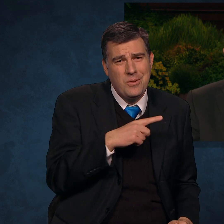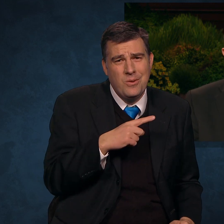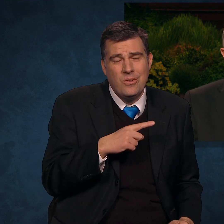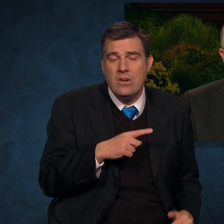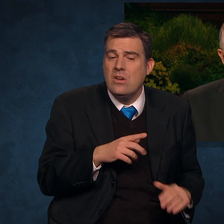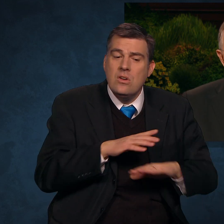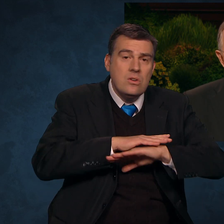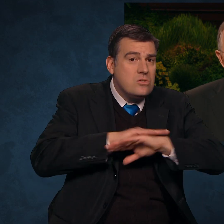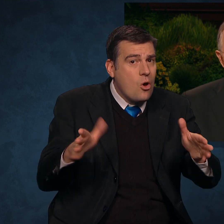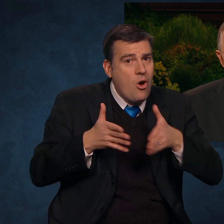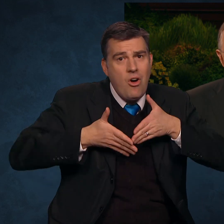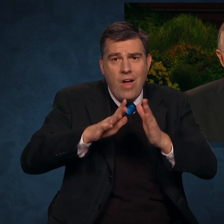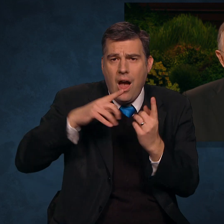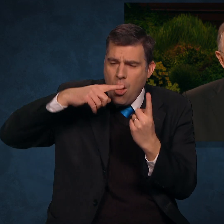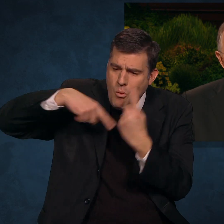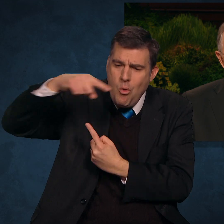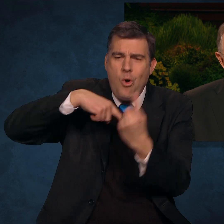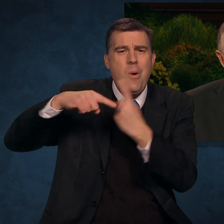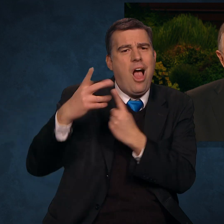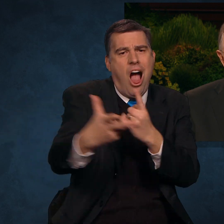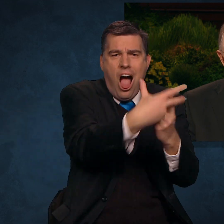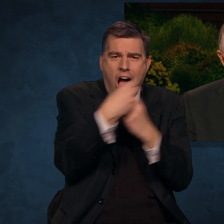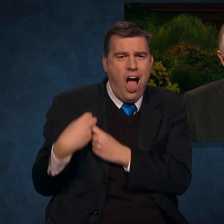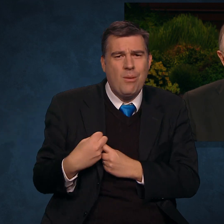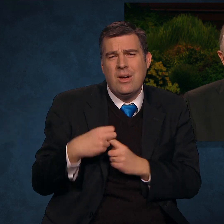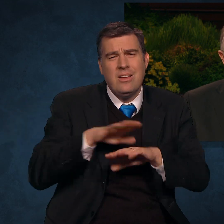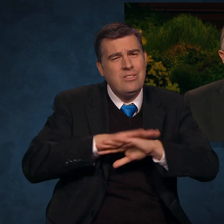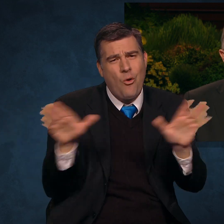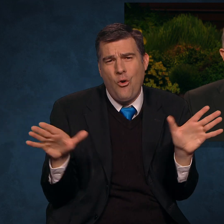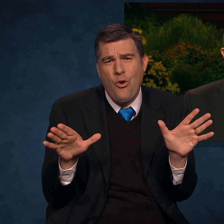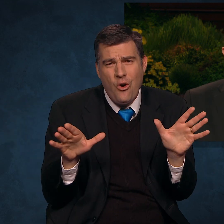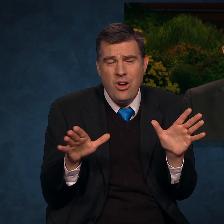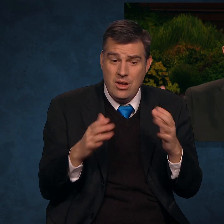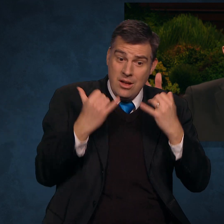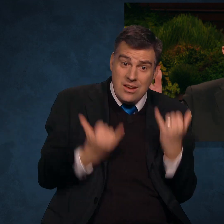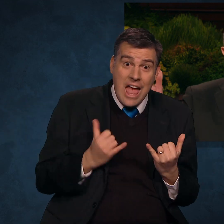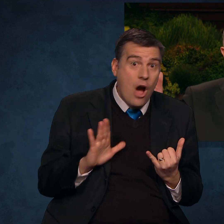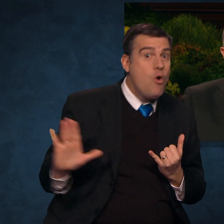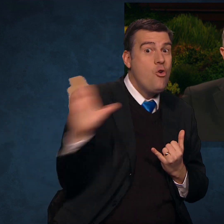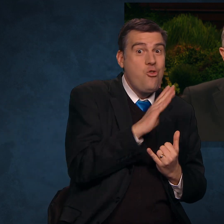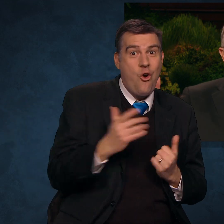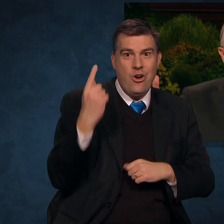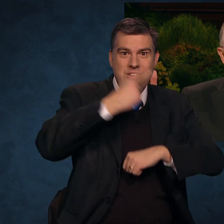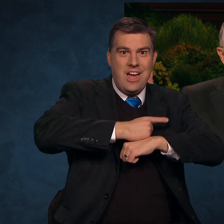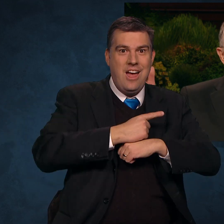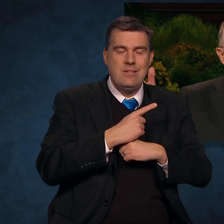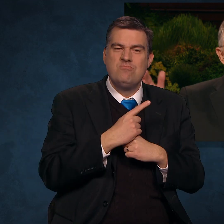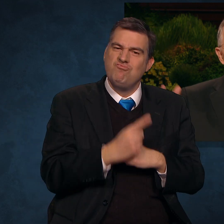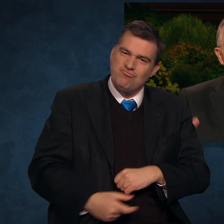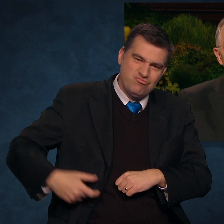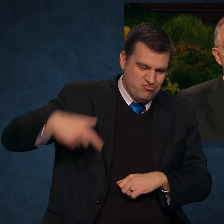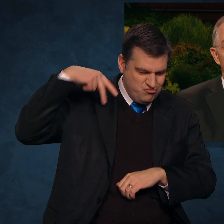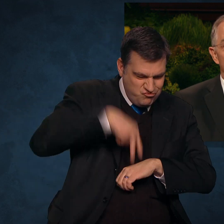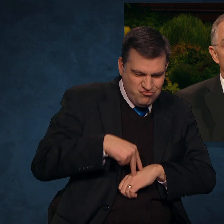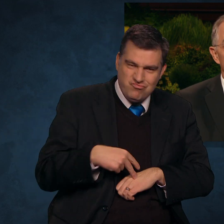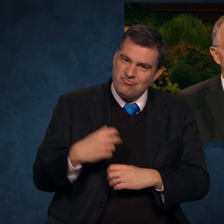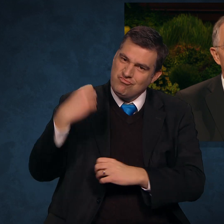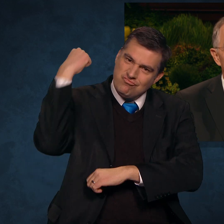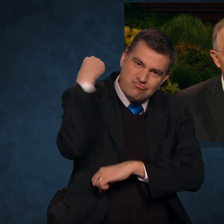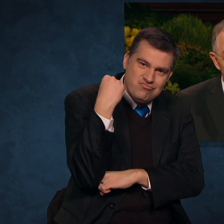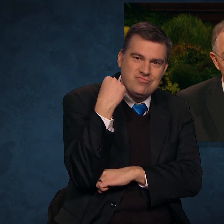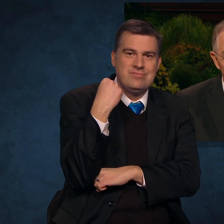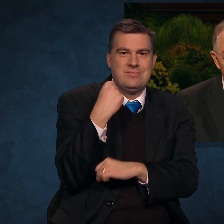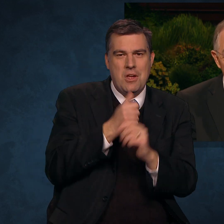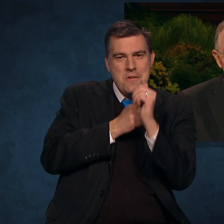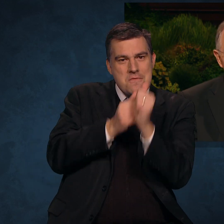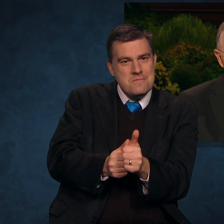Don't let the whirlwinds drag you down. These are your days to stand strong as disciples of